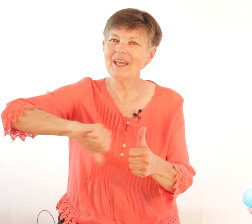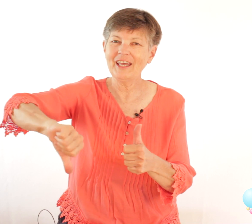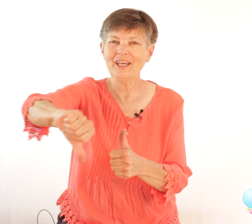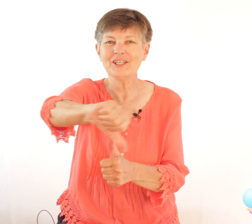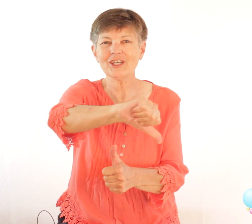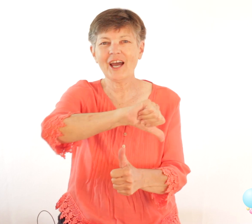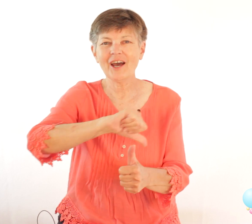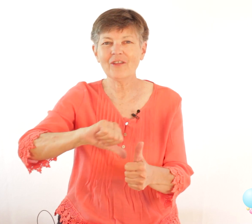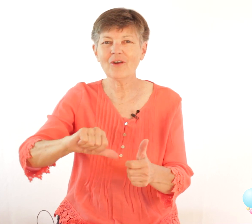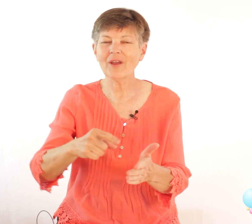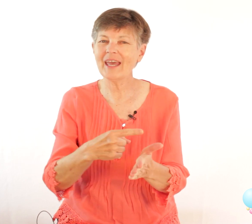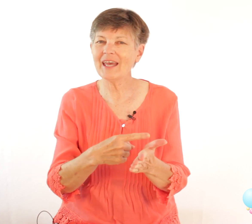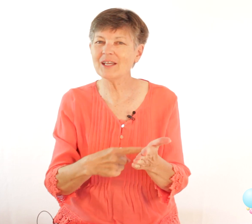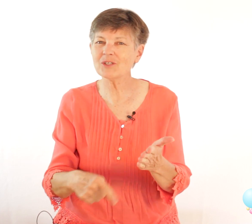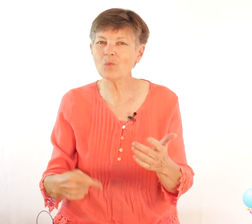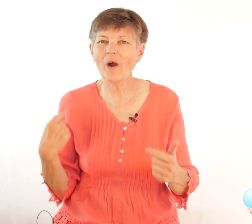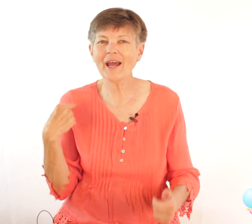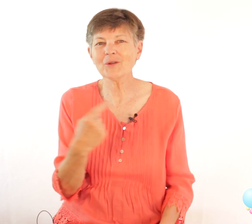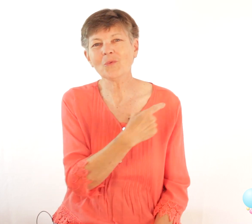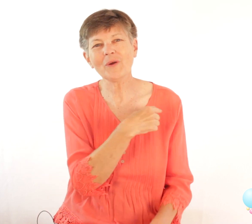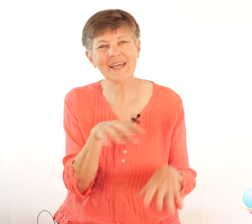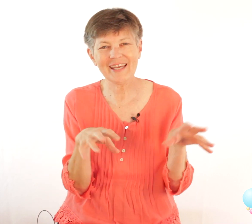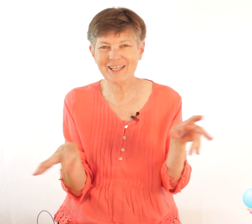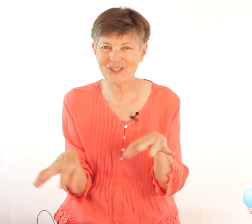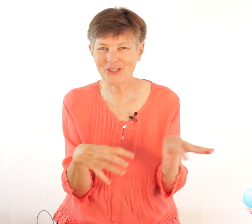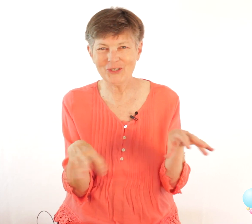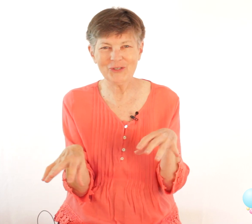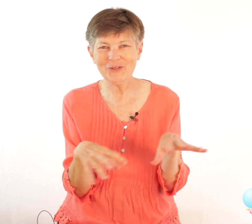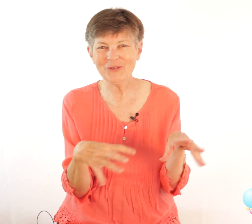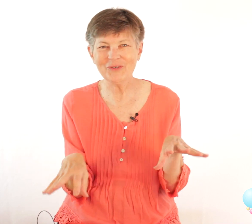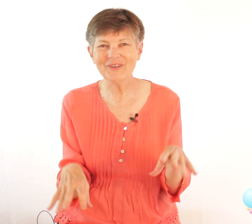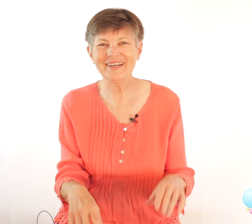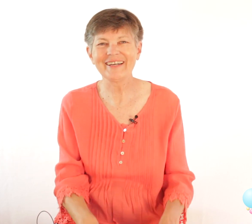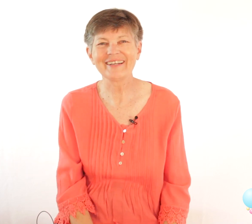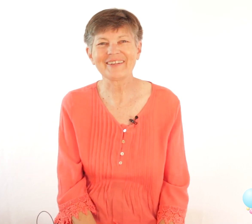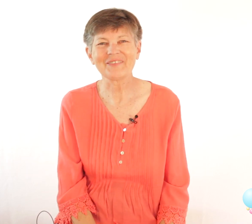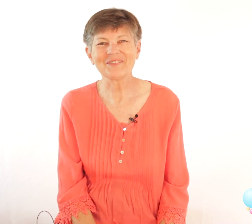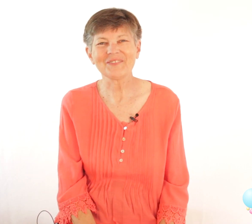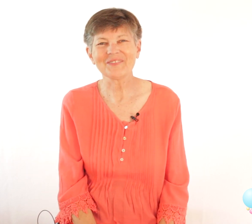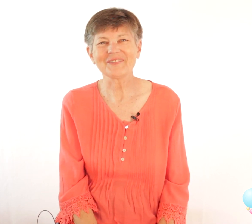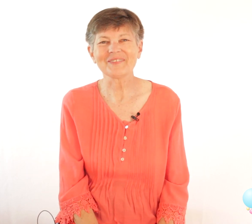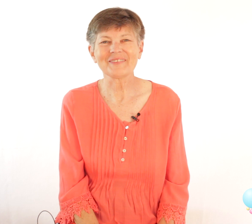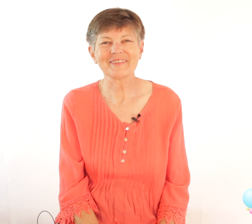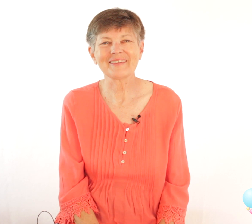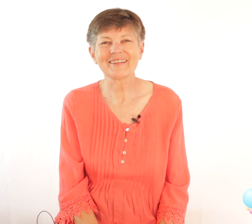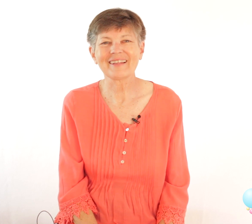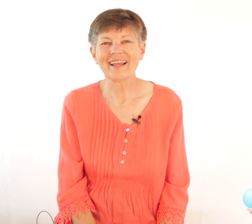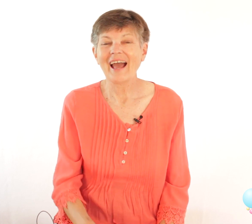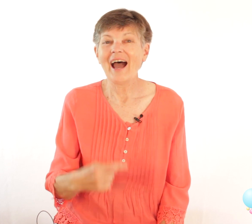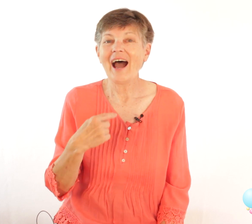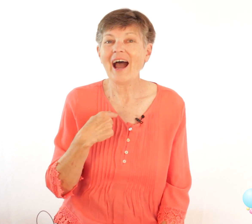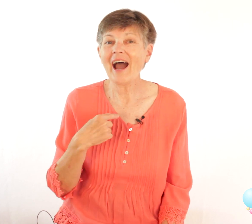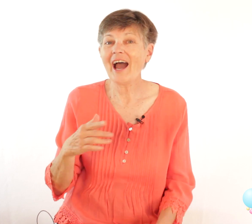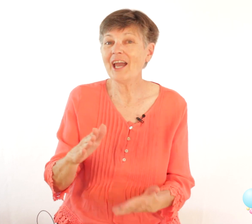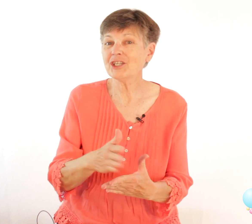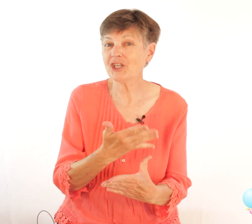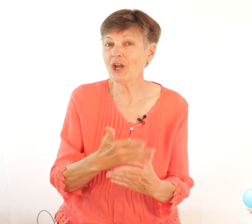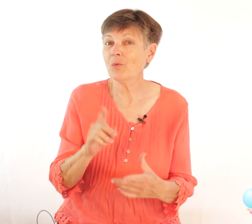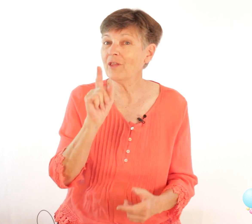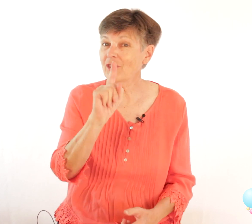share with